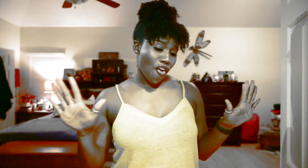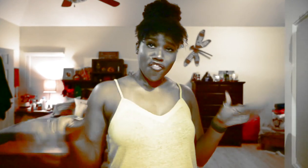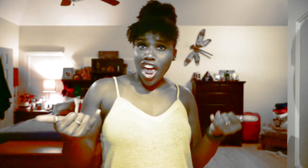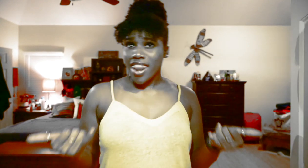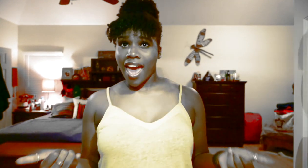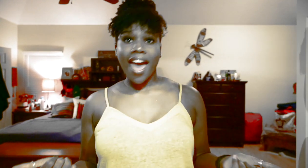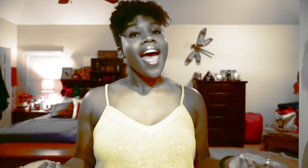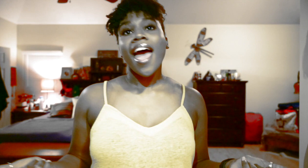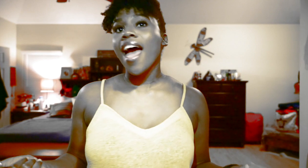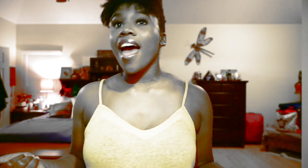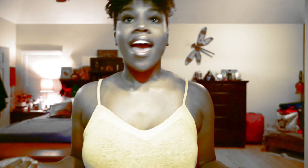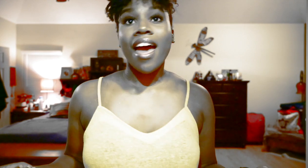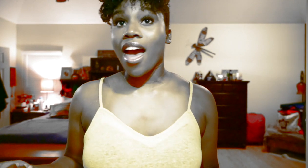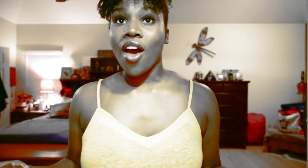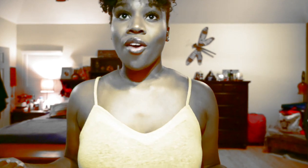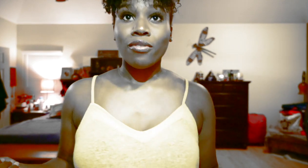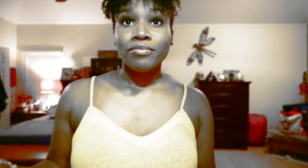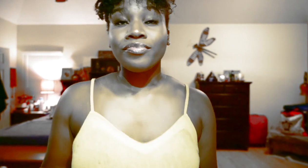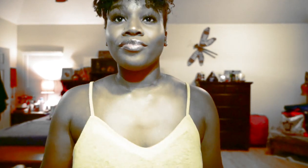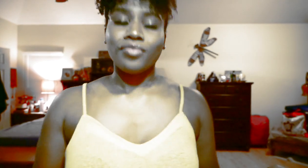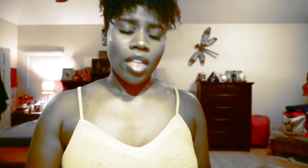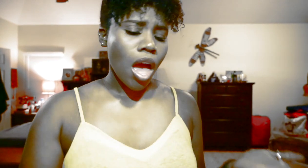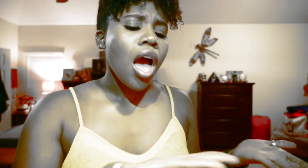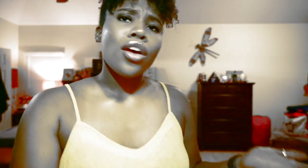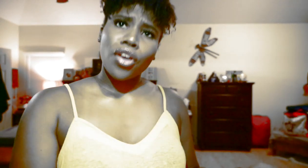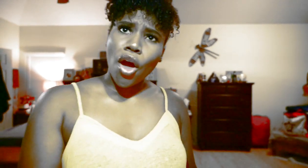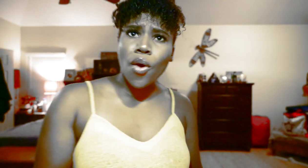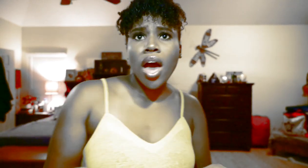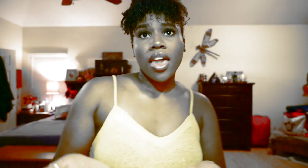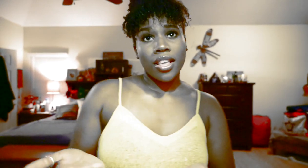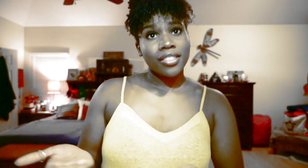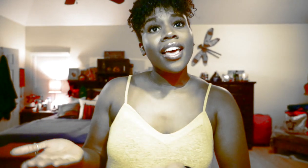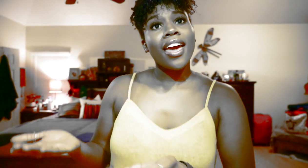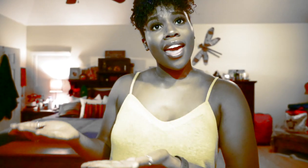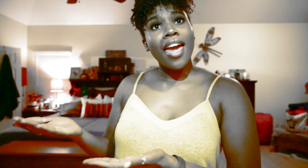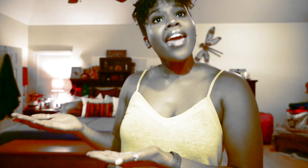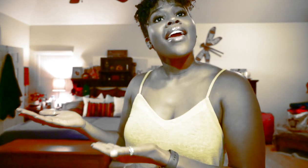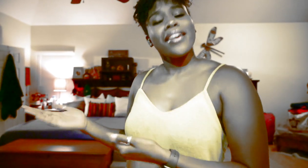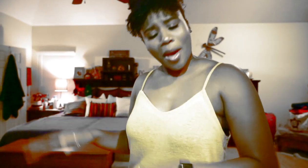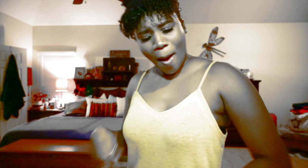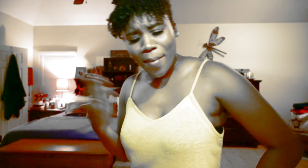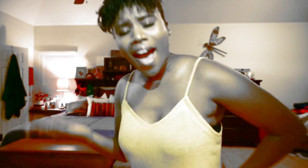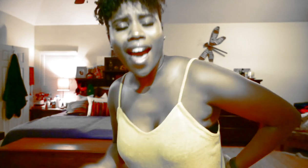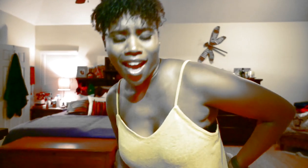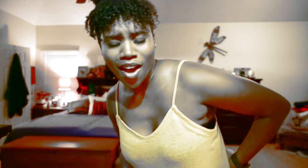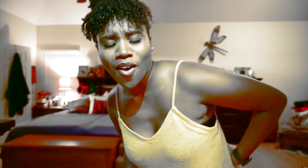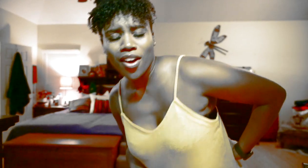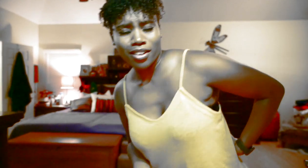over now But it's over now Go on and take a bow